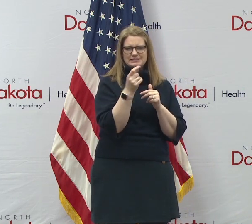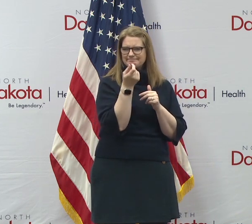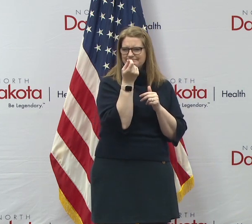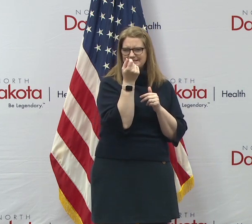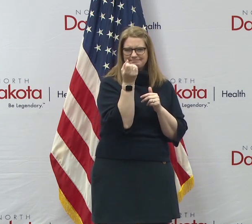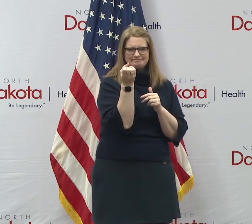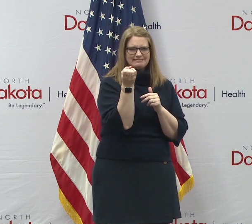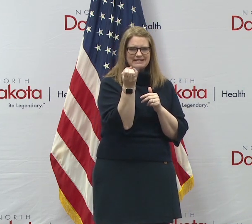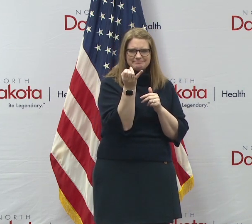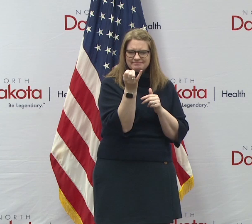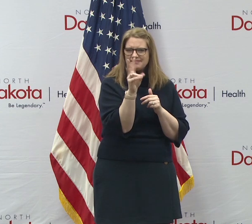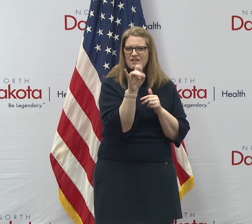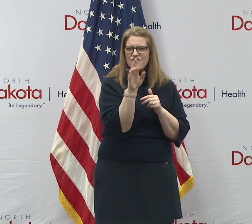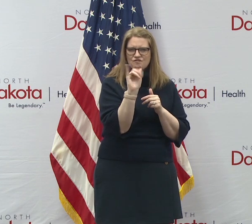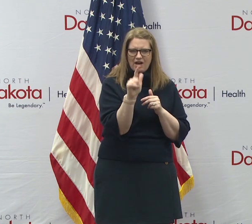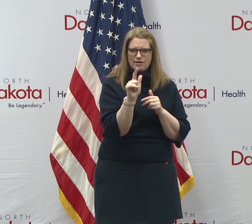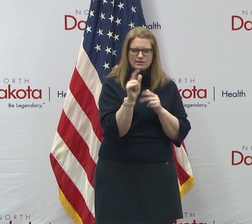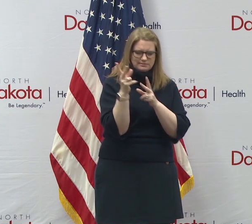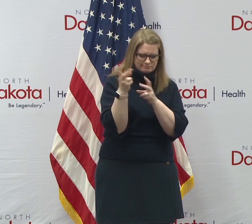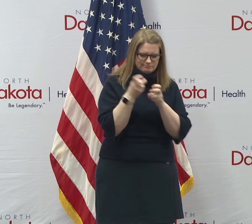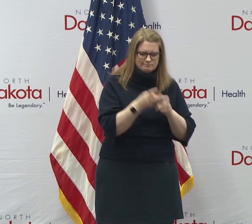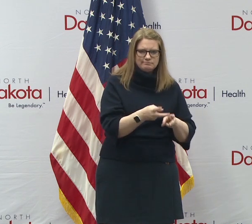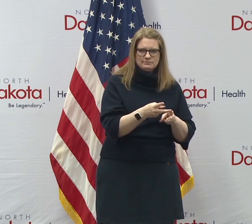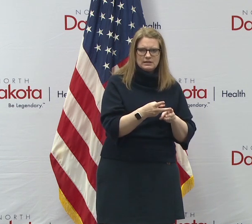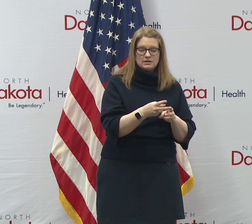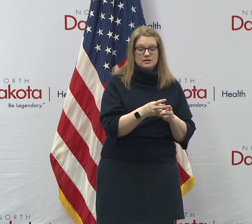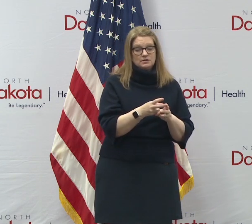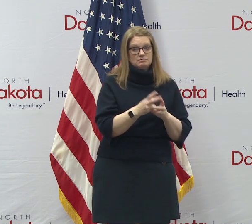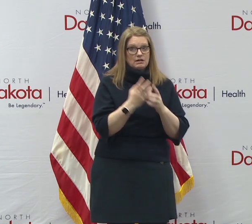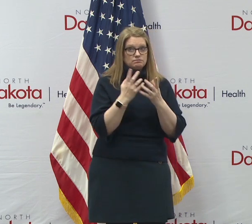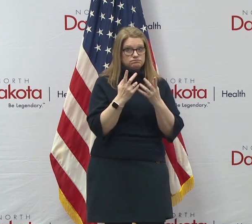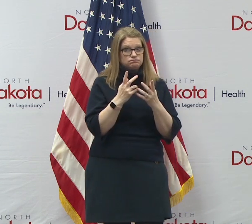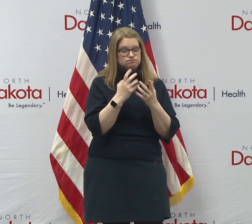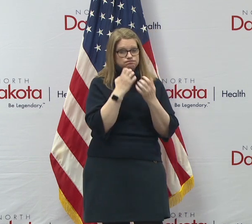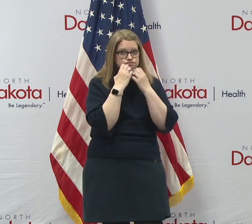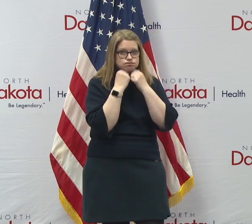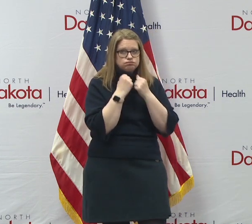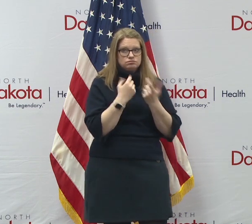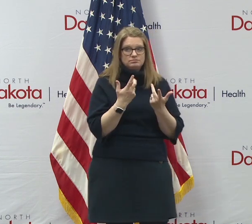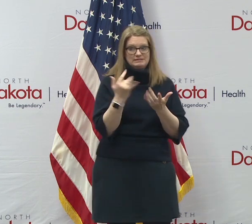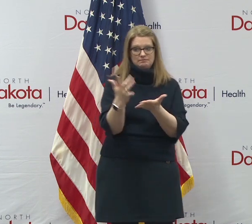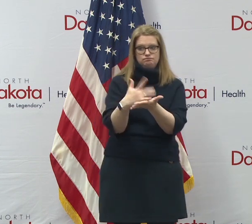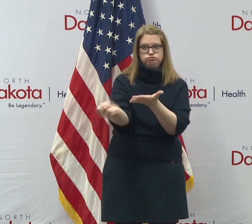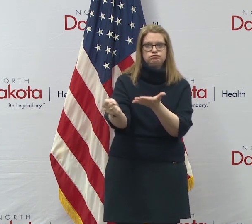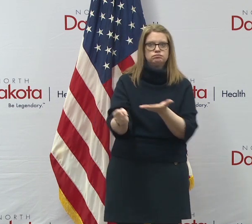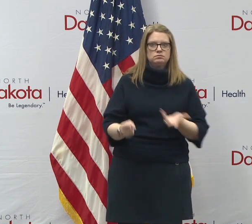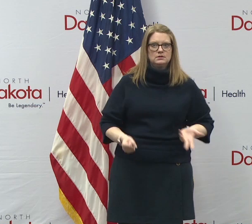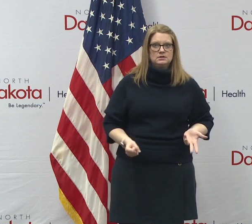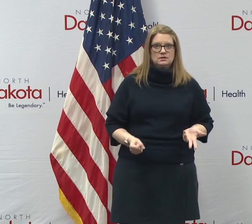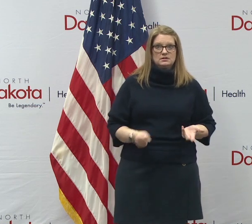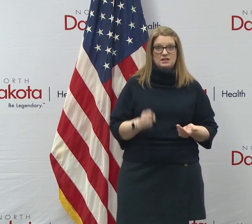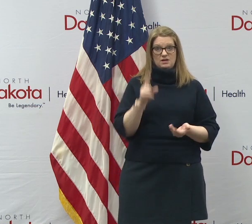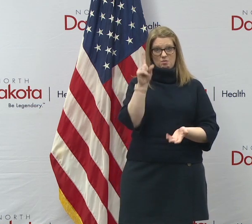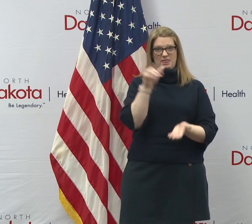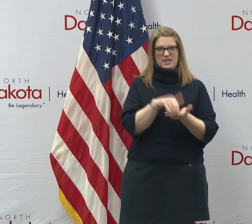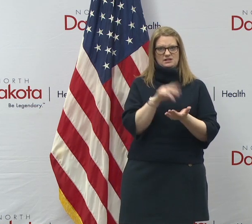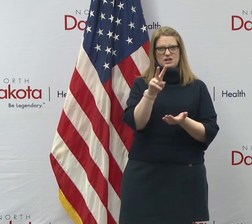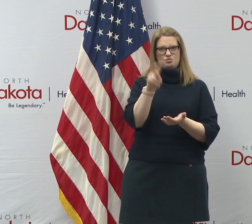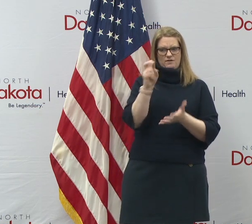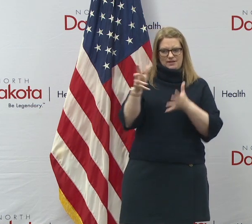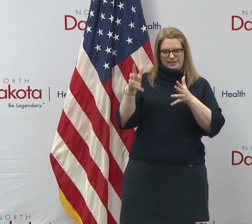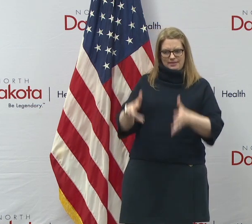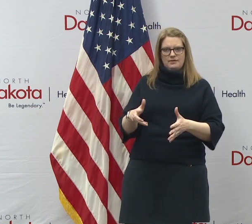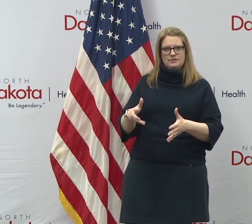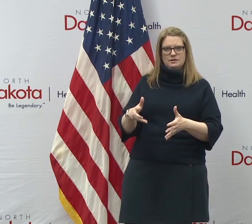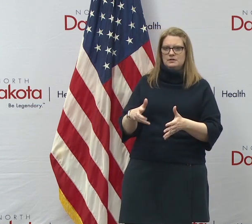to be able to work. So those things are really coveted. That's those machines. That's why there's none left. The federal government bought all 1200 of them that were left. 750